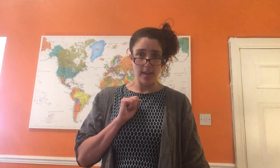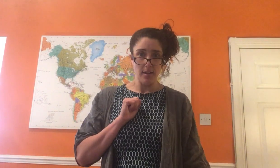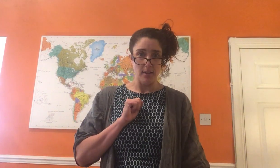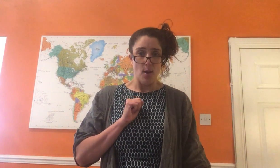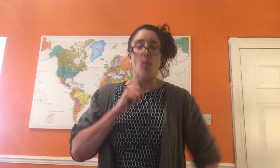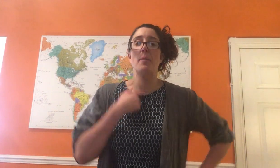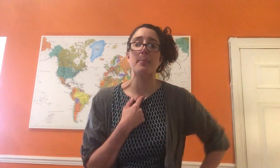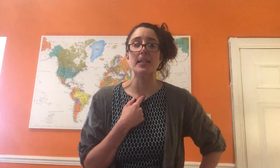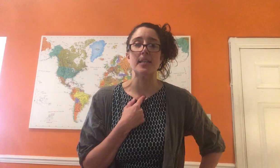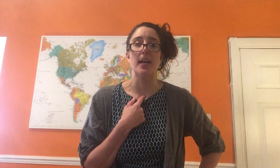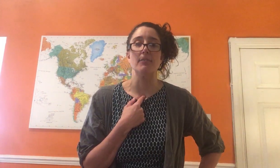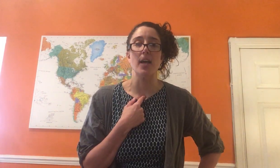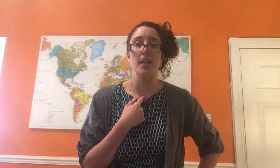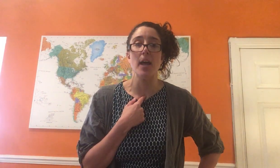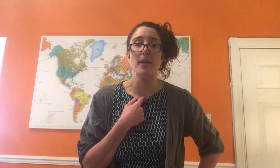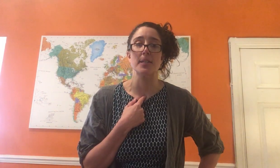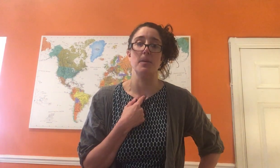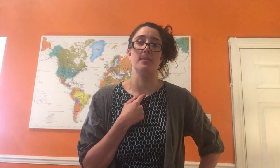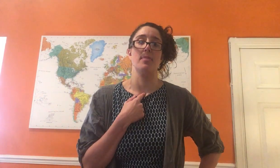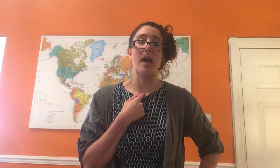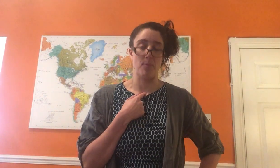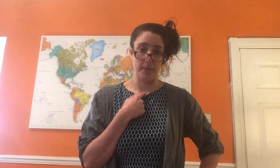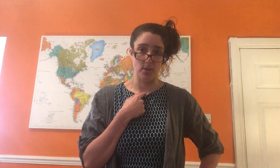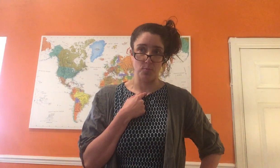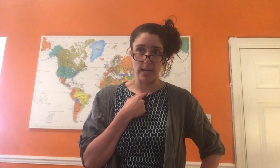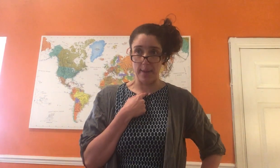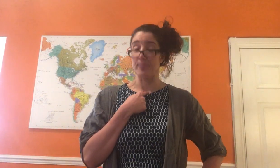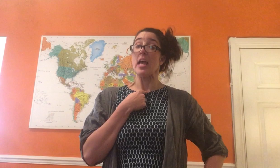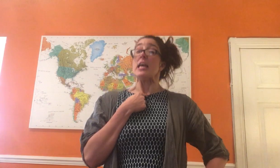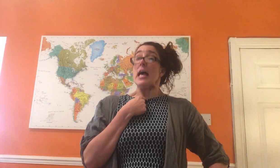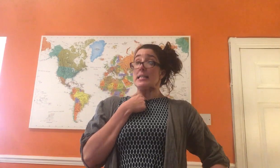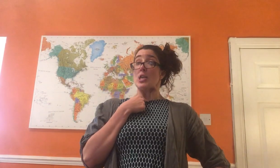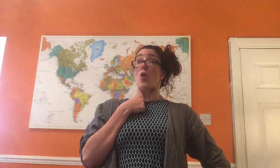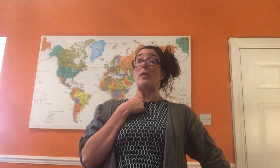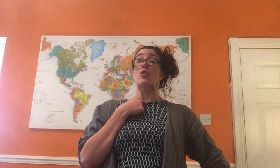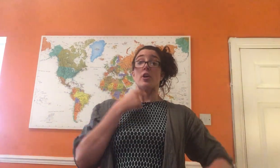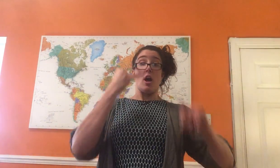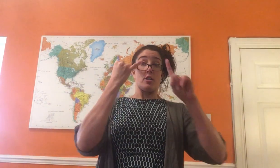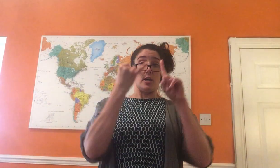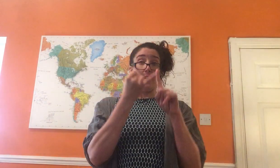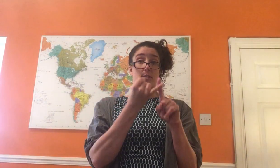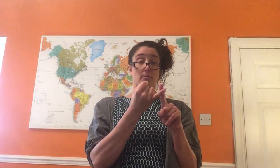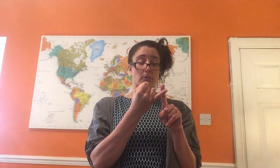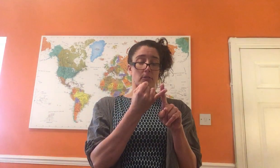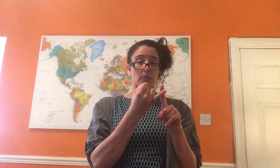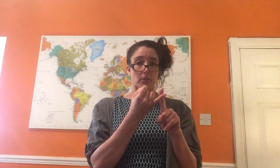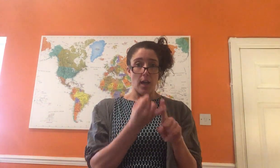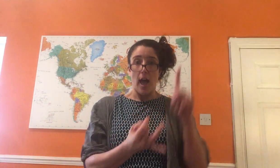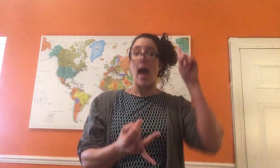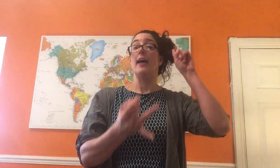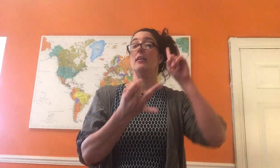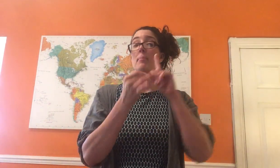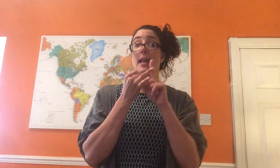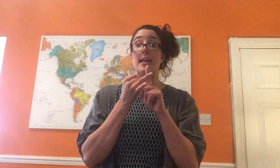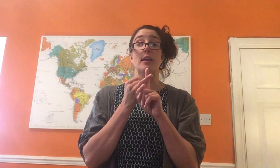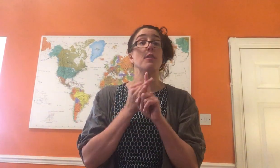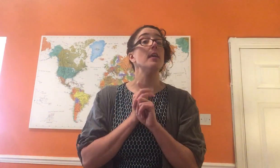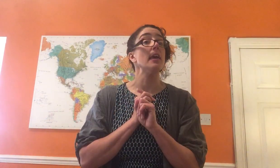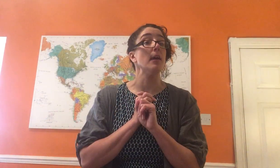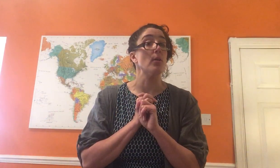we'll be able to get it at the right time next week. So that would be good, wouldn't it? So we've got our dinosaur, and playing the...